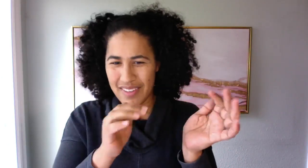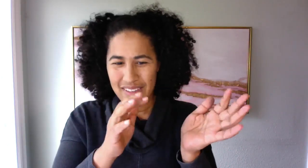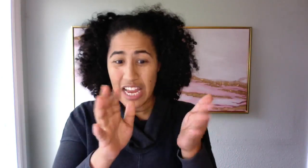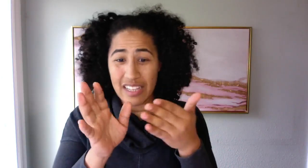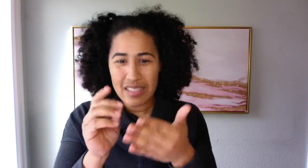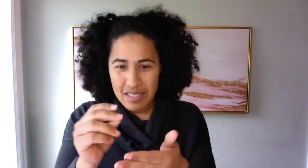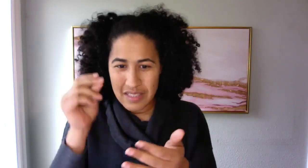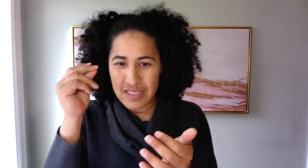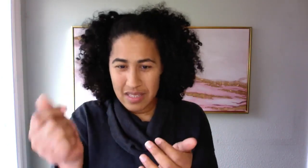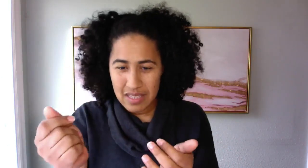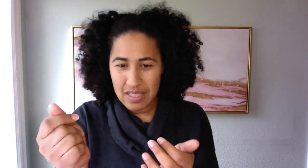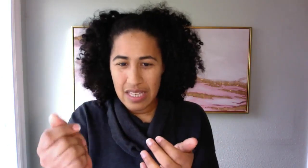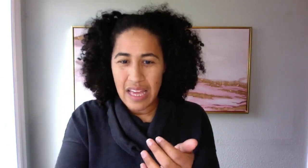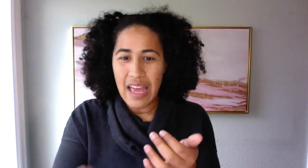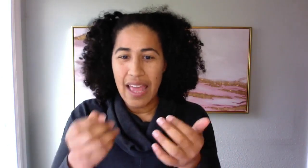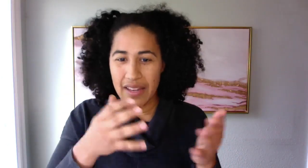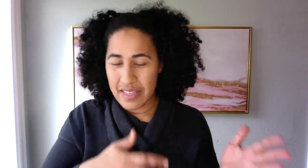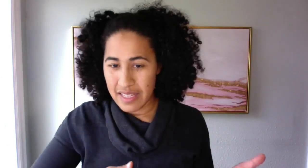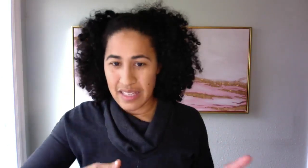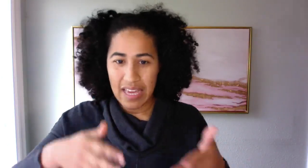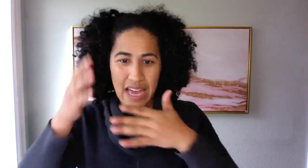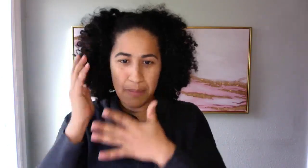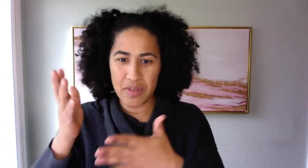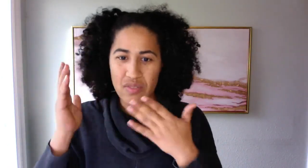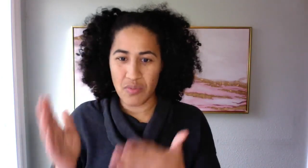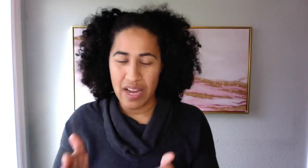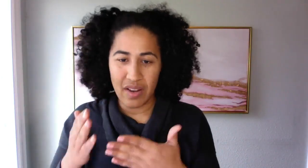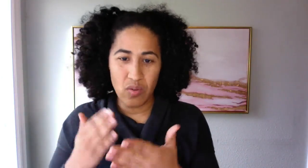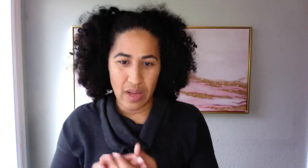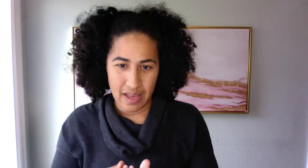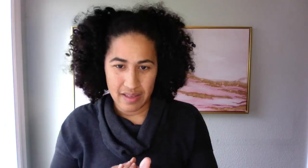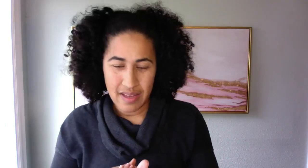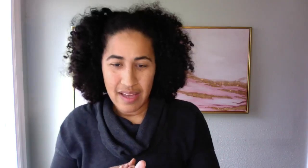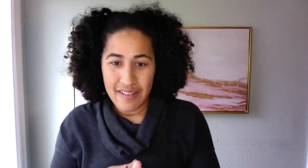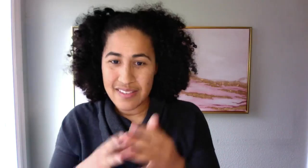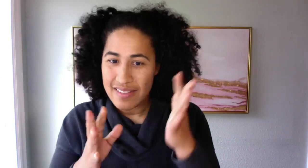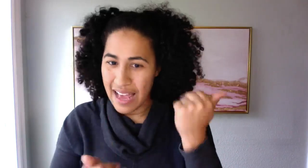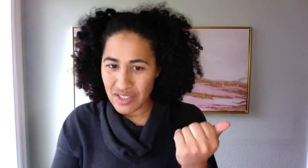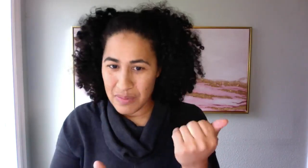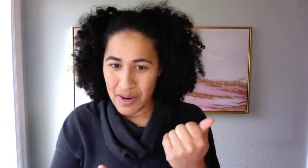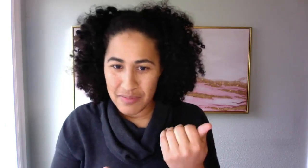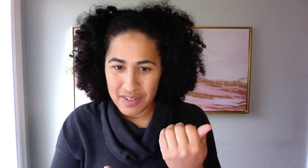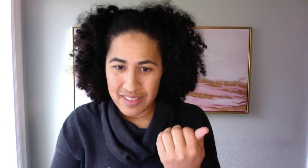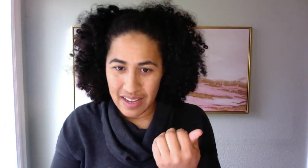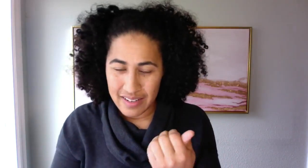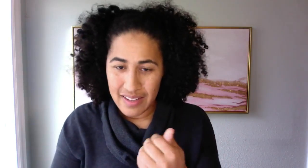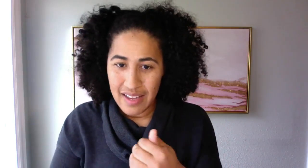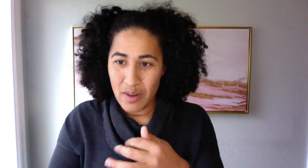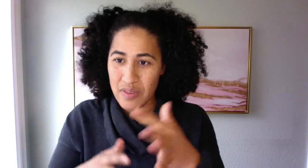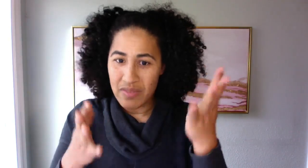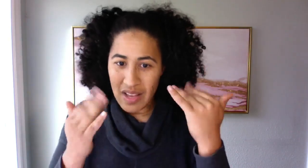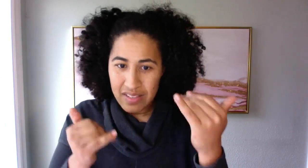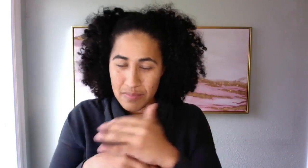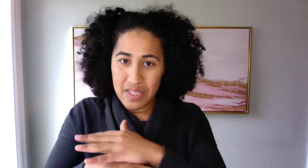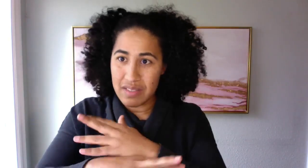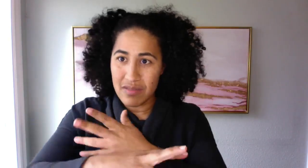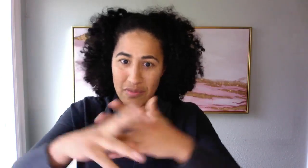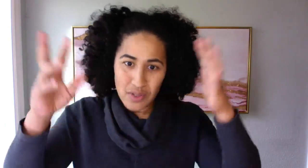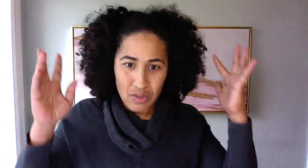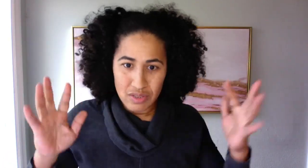And it listens instantly and healing happens right away. This is actually part of our design. We've lost it because of culture